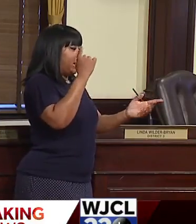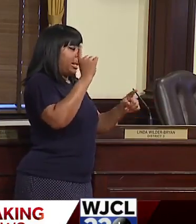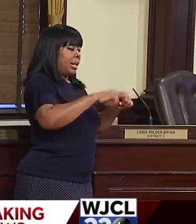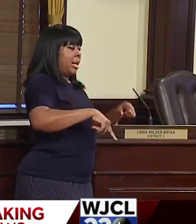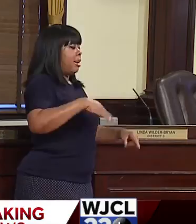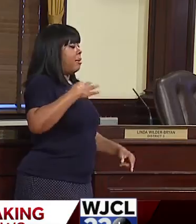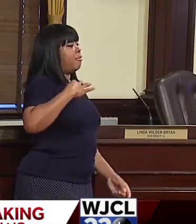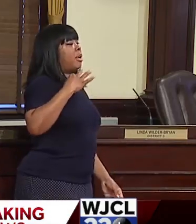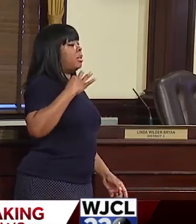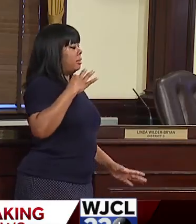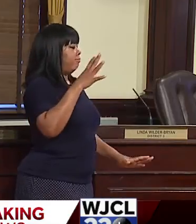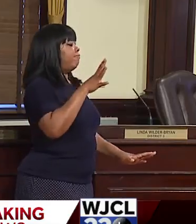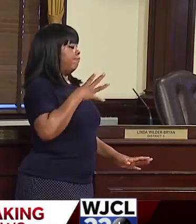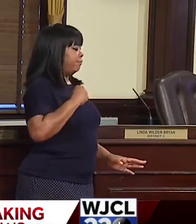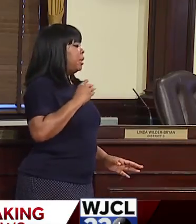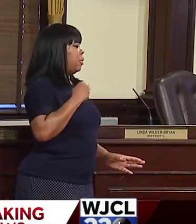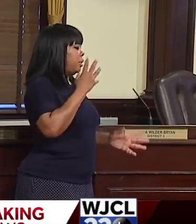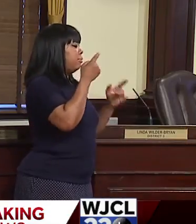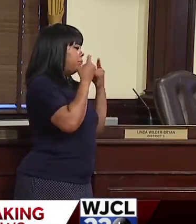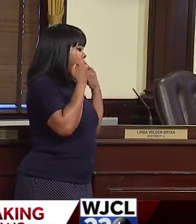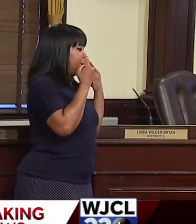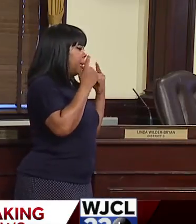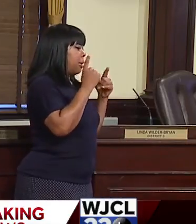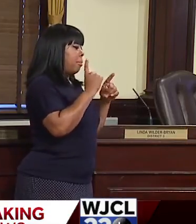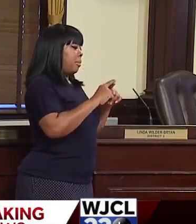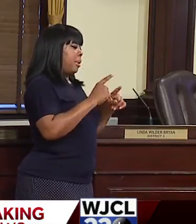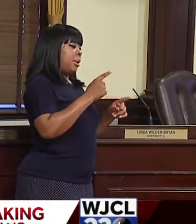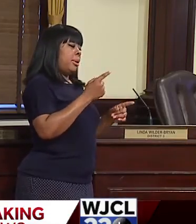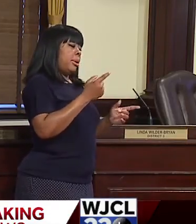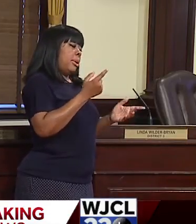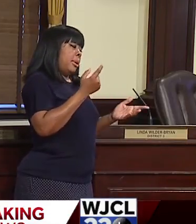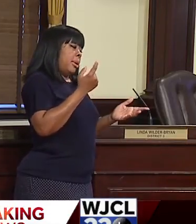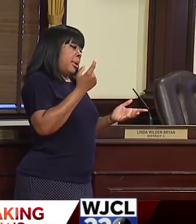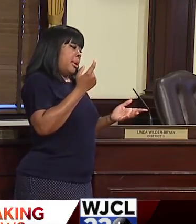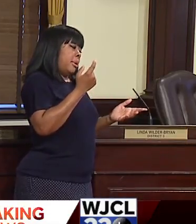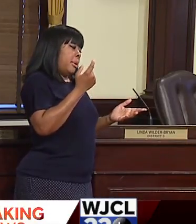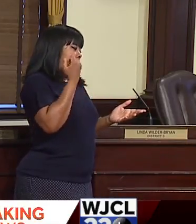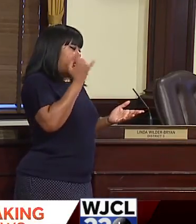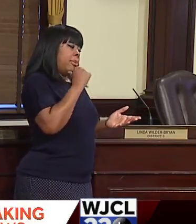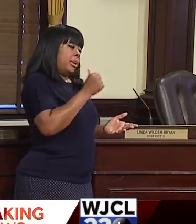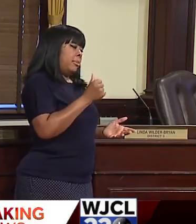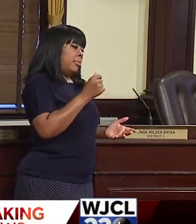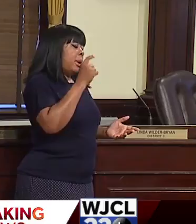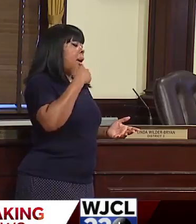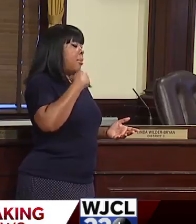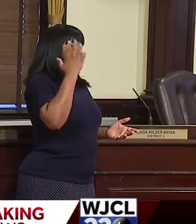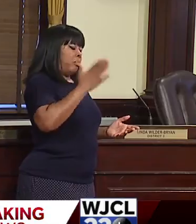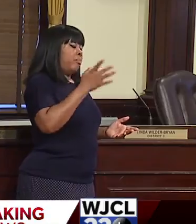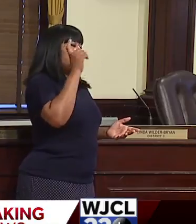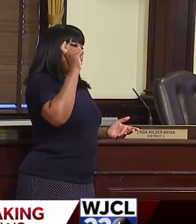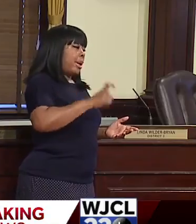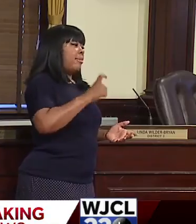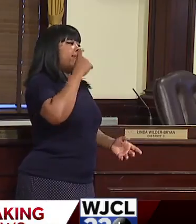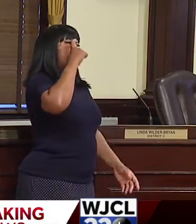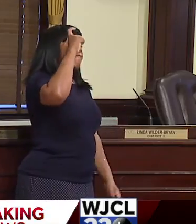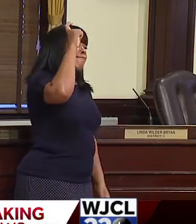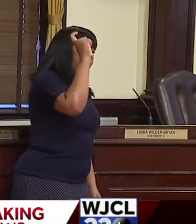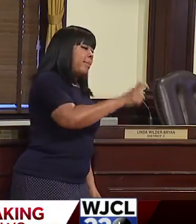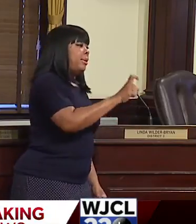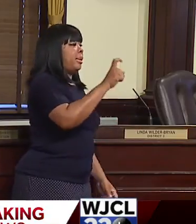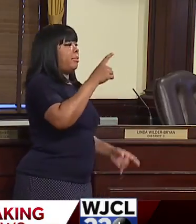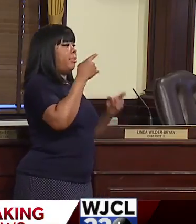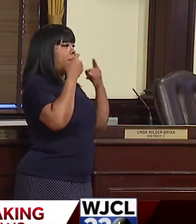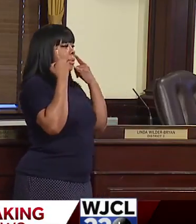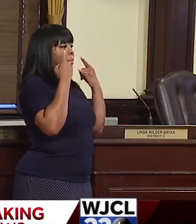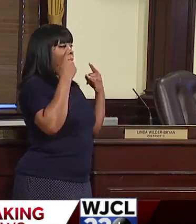we will, we will mandate the people do and I do not want to go there. But you know, it is what it is. We